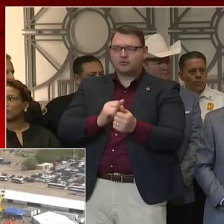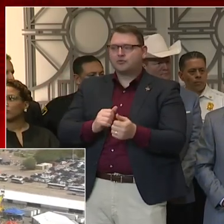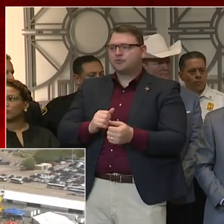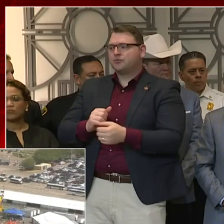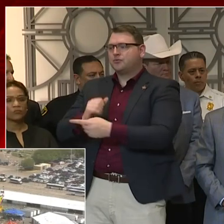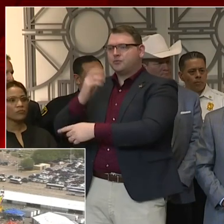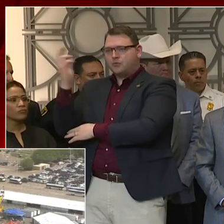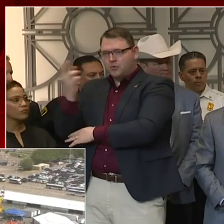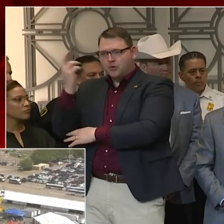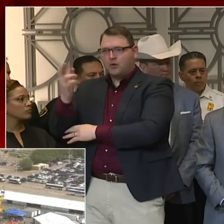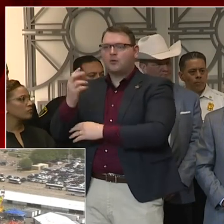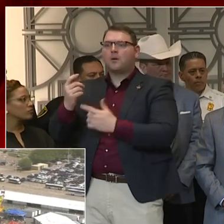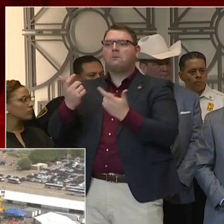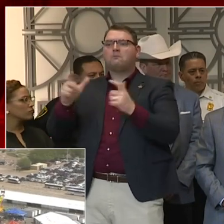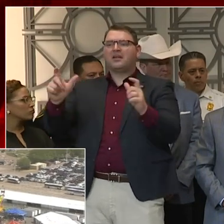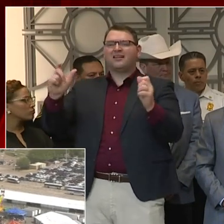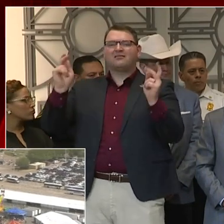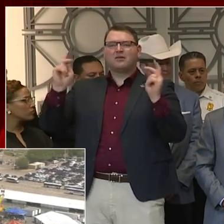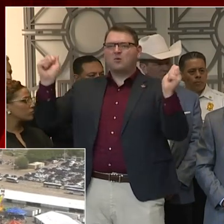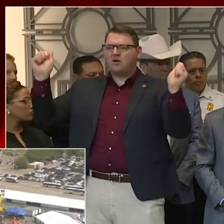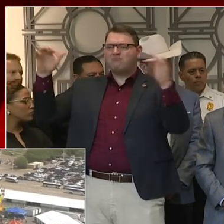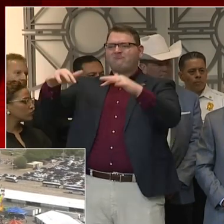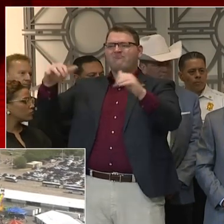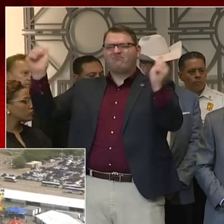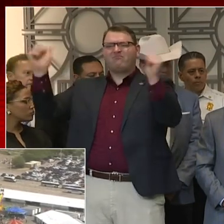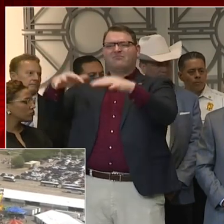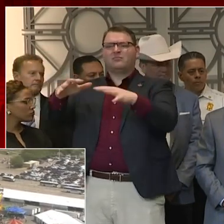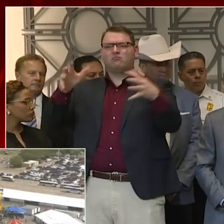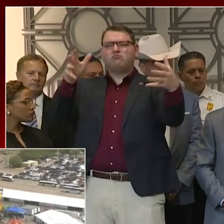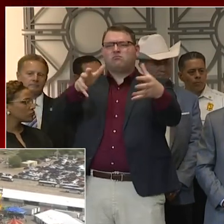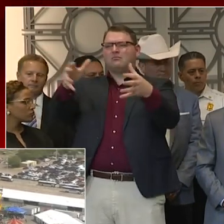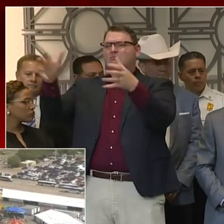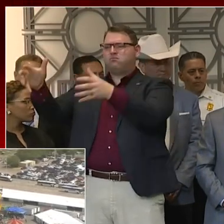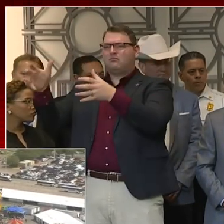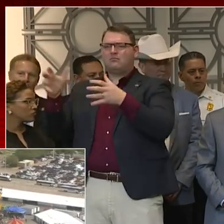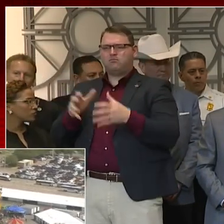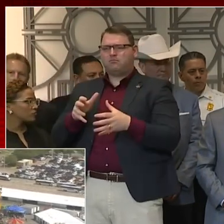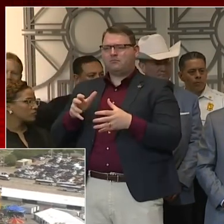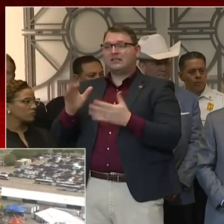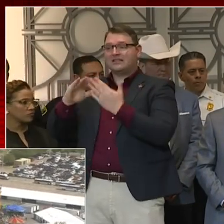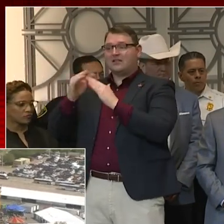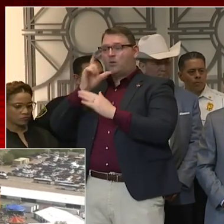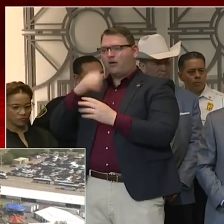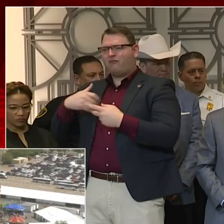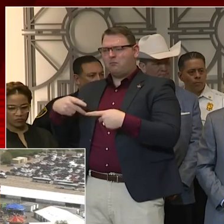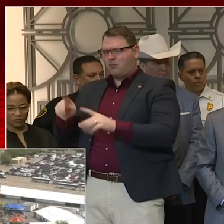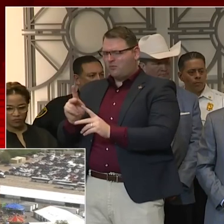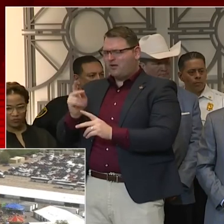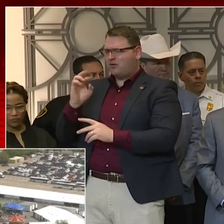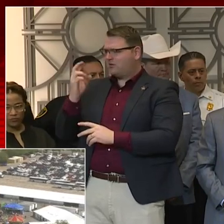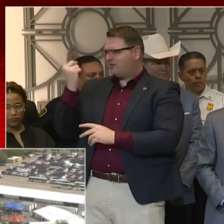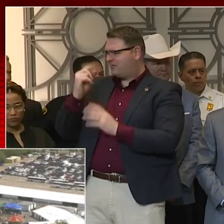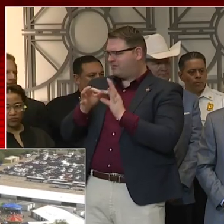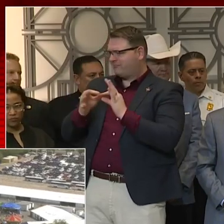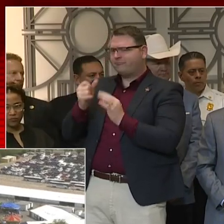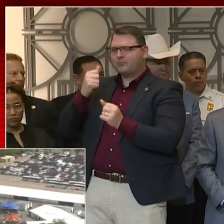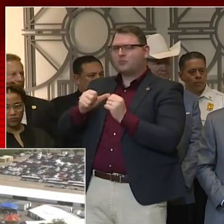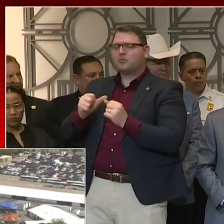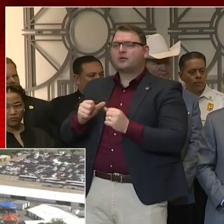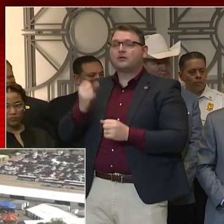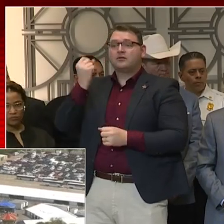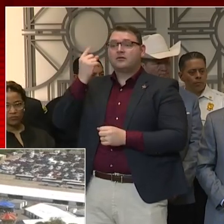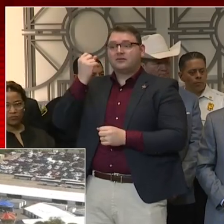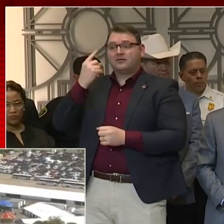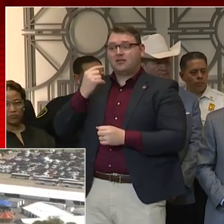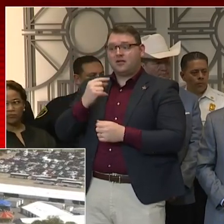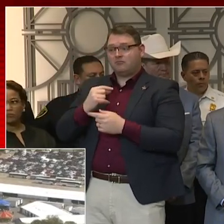as he pointed out, are sponsored, permitted. I can't remember what the exact phrase was. But those are all being, because this is a, we know that the